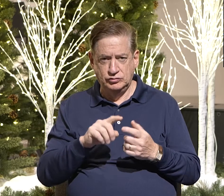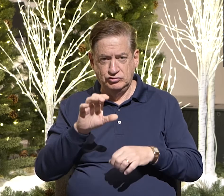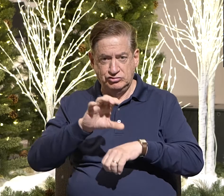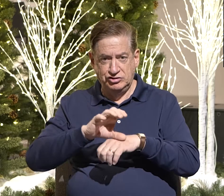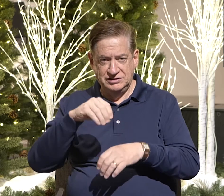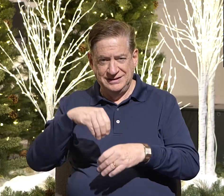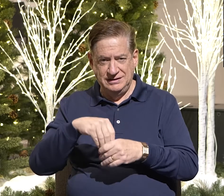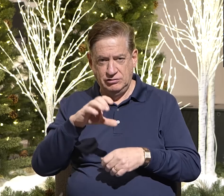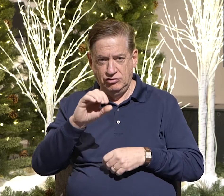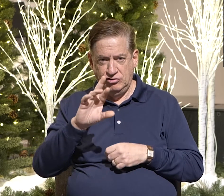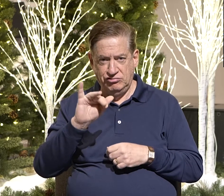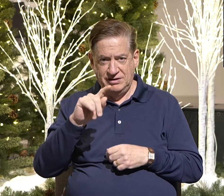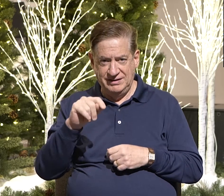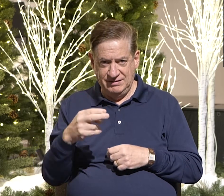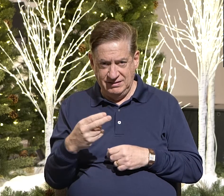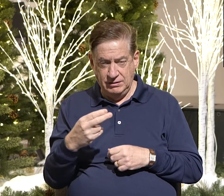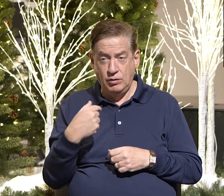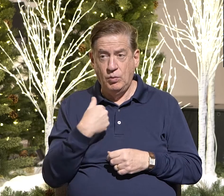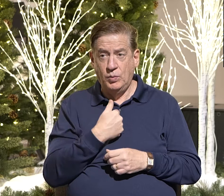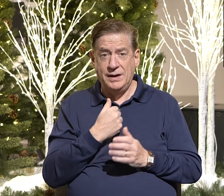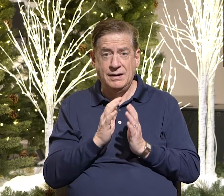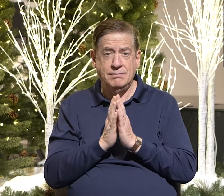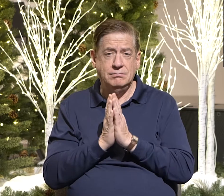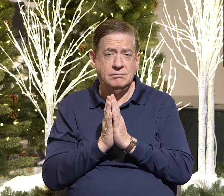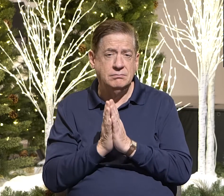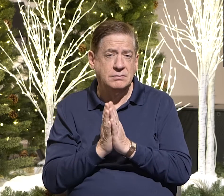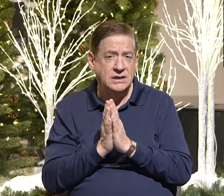Working with him, that is God, we appeal to you